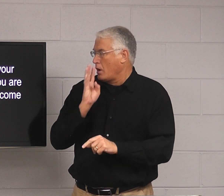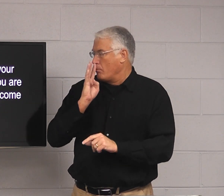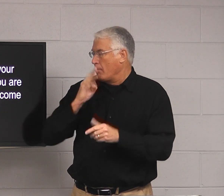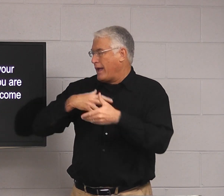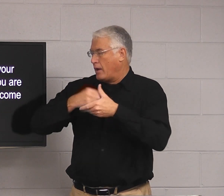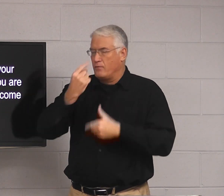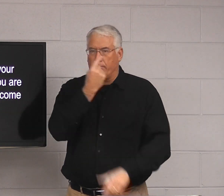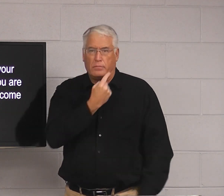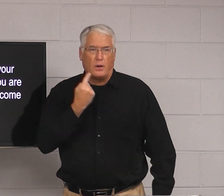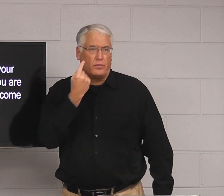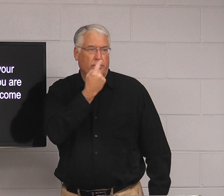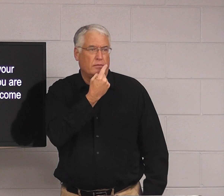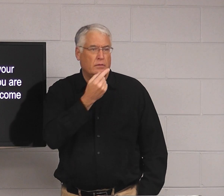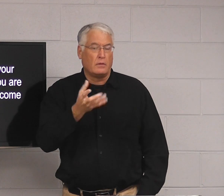words that come out of your mouth.